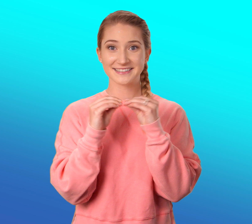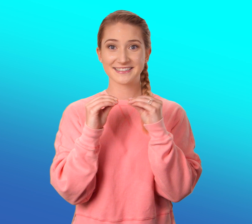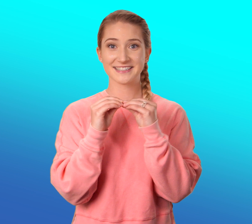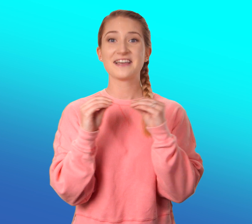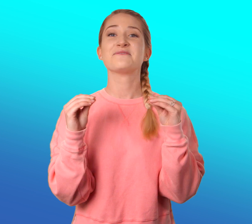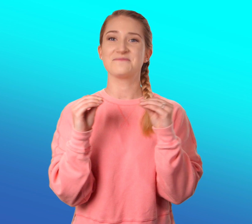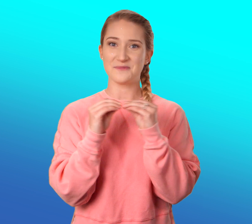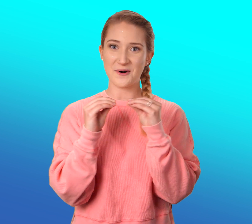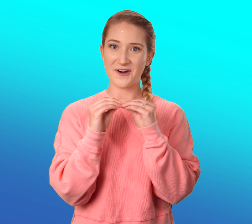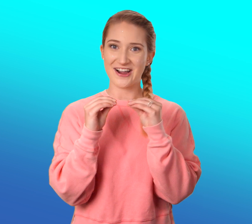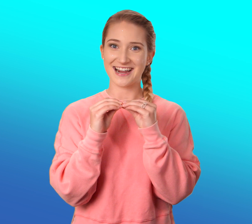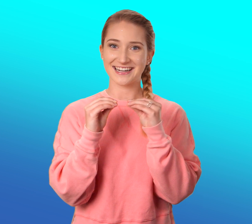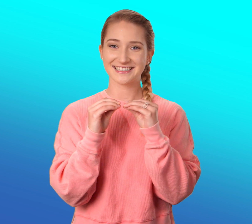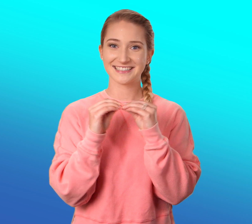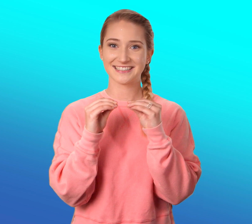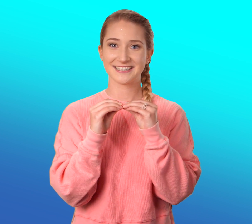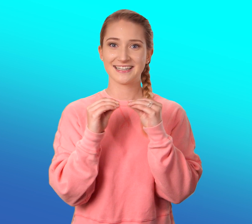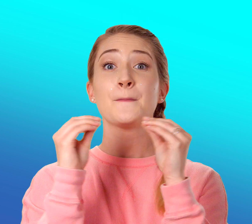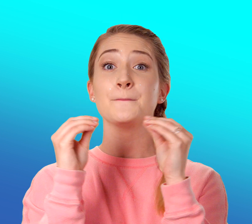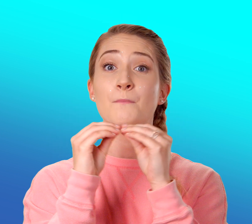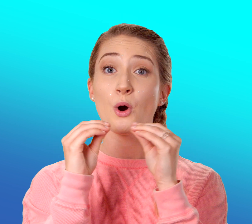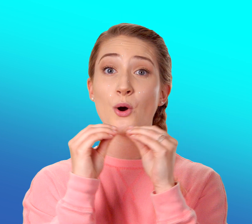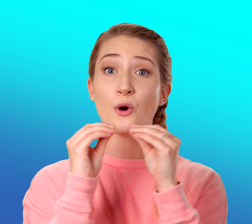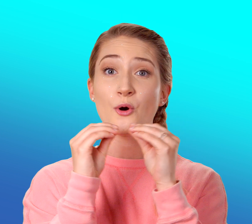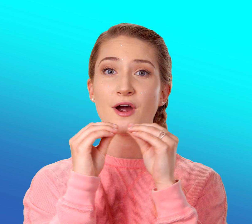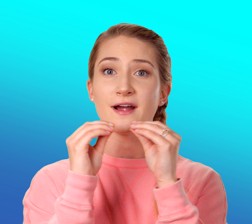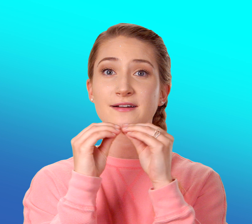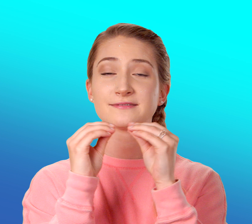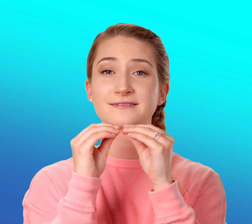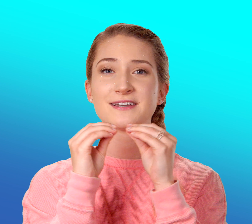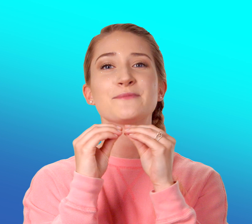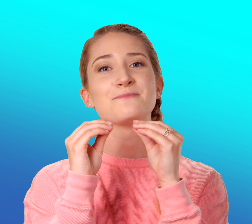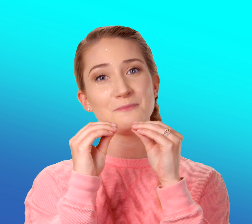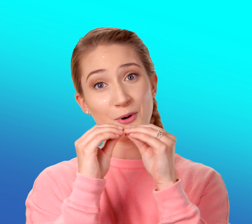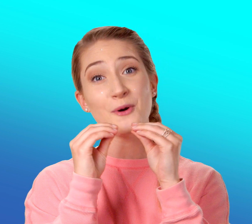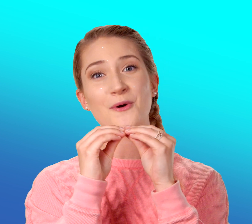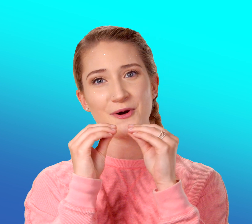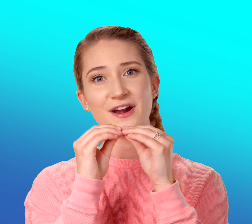More. More. More.